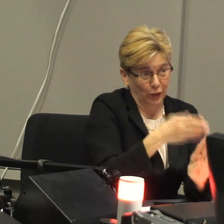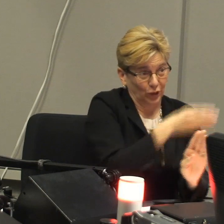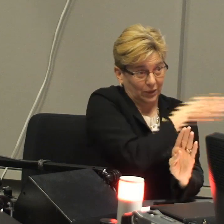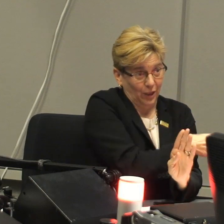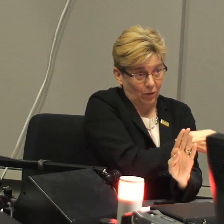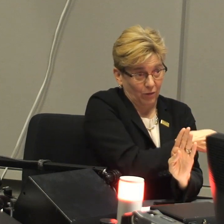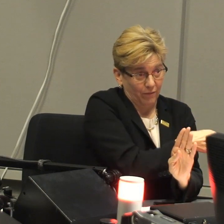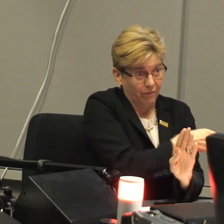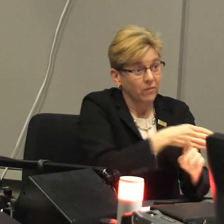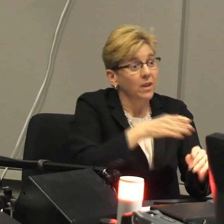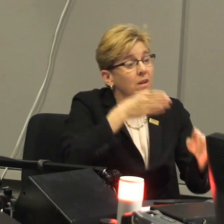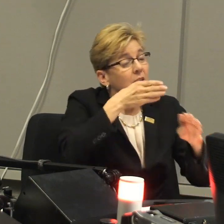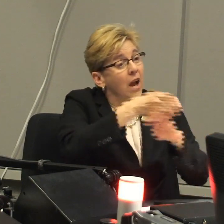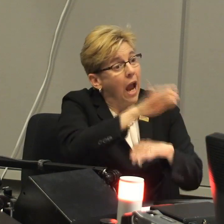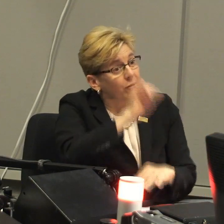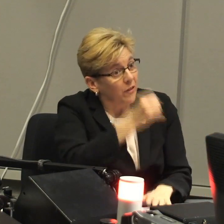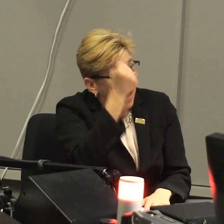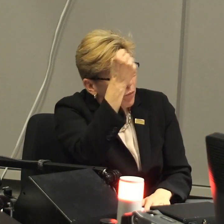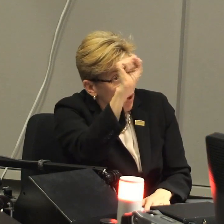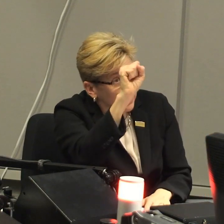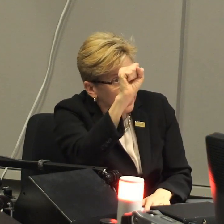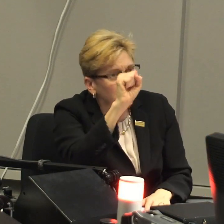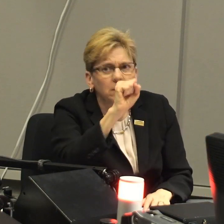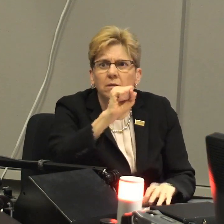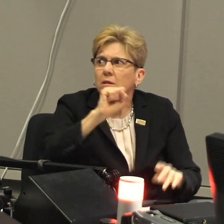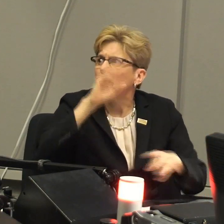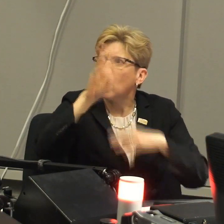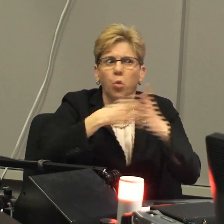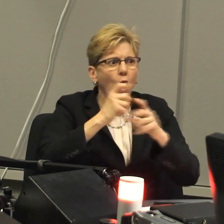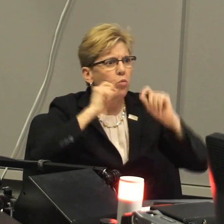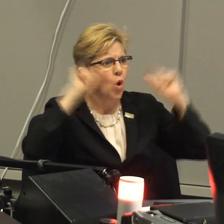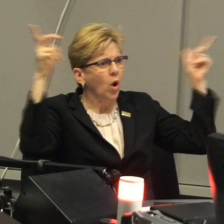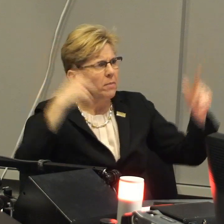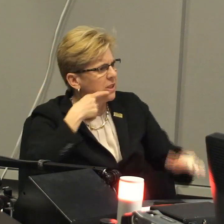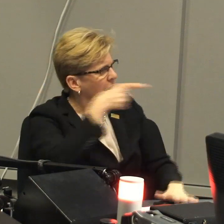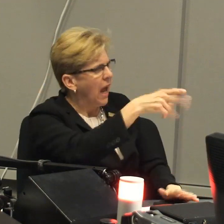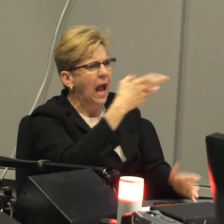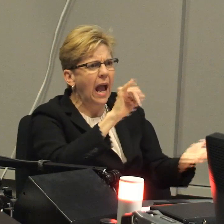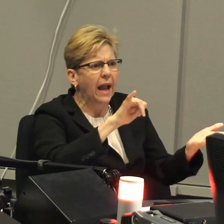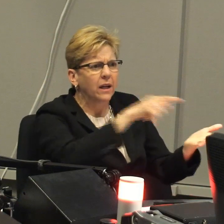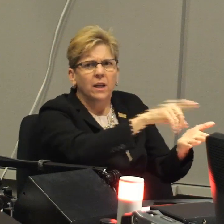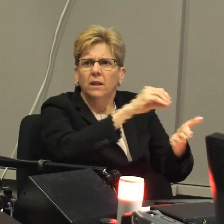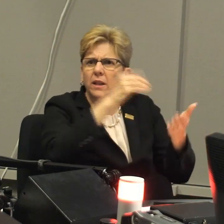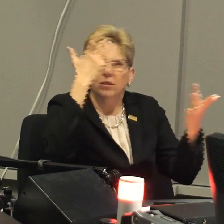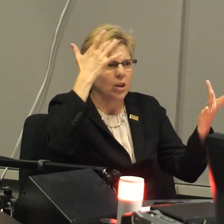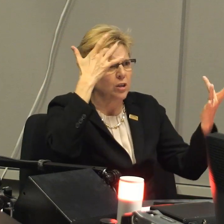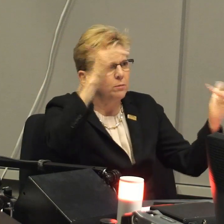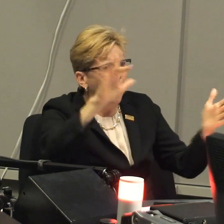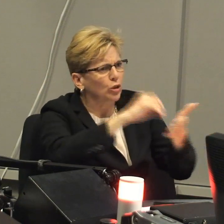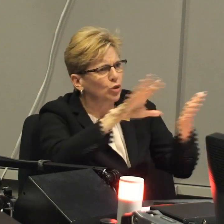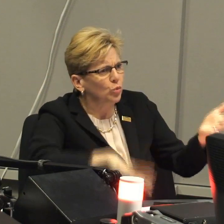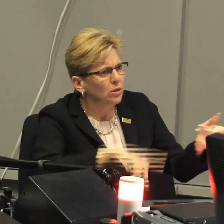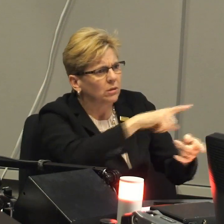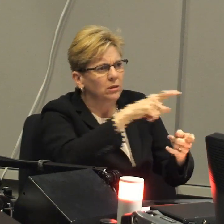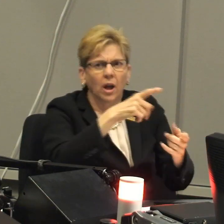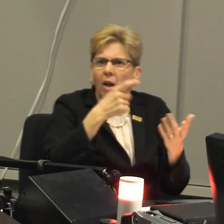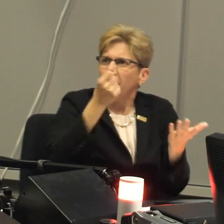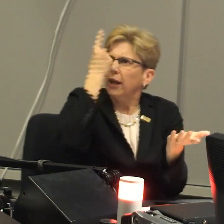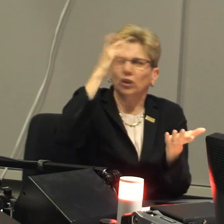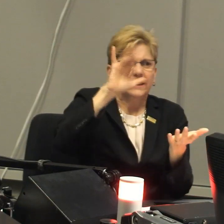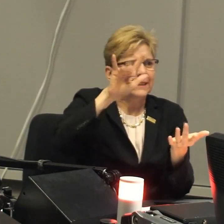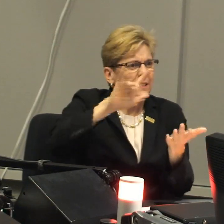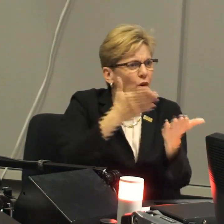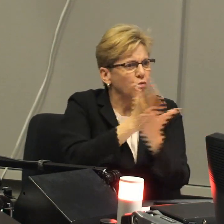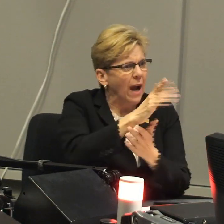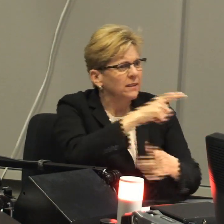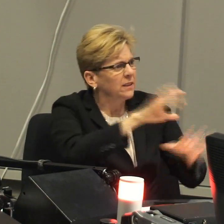this back to Gallaudet and the protests that you mentioned just a few moments ago. After that protest, the world suddenly woke up and said, you know what? These people